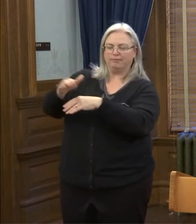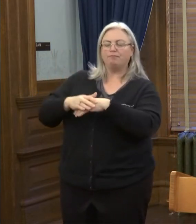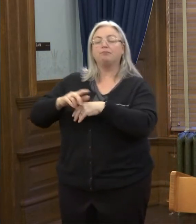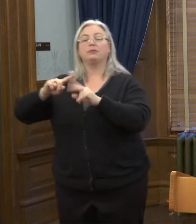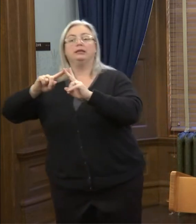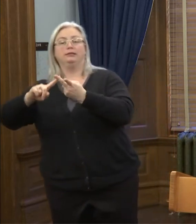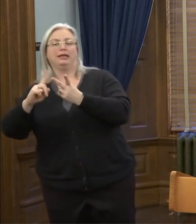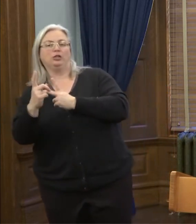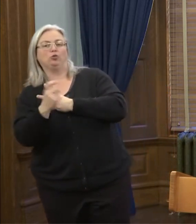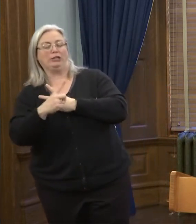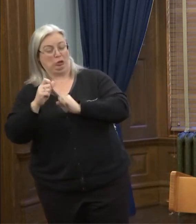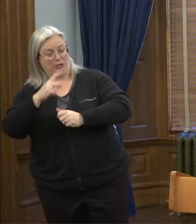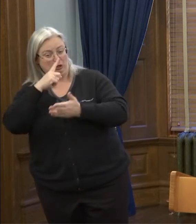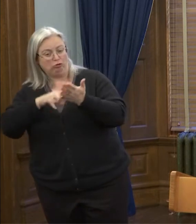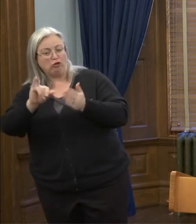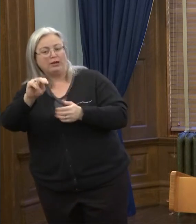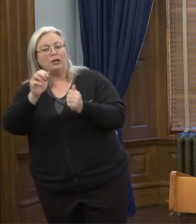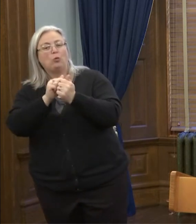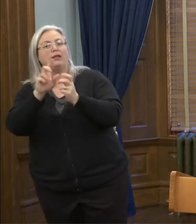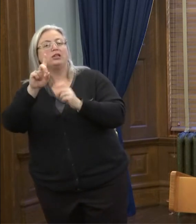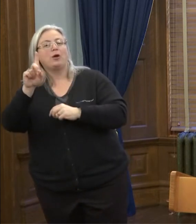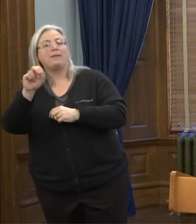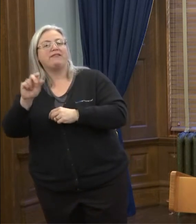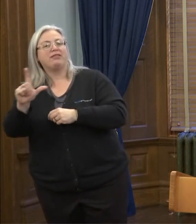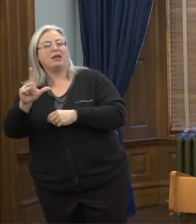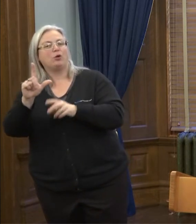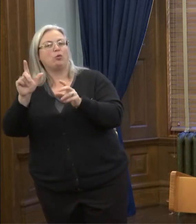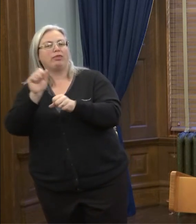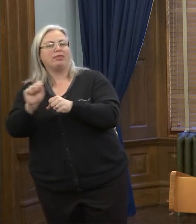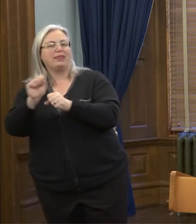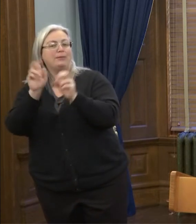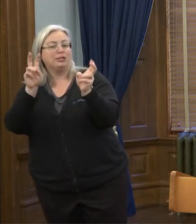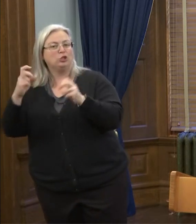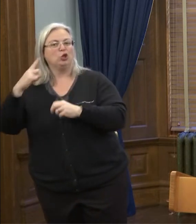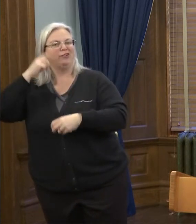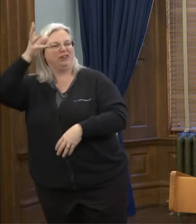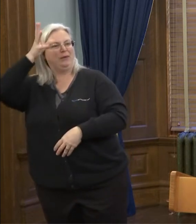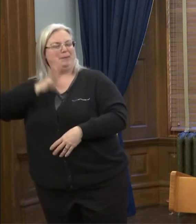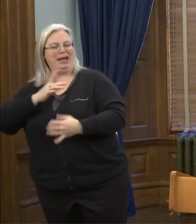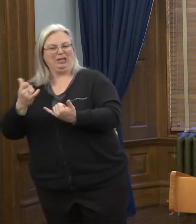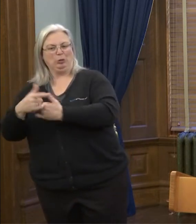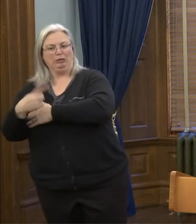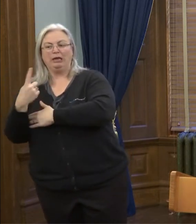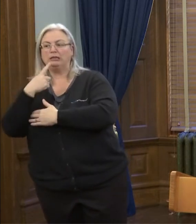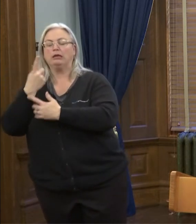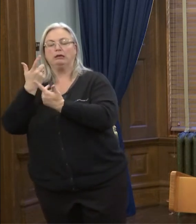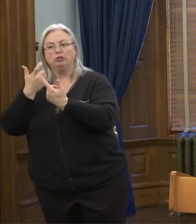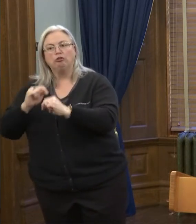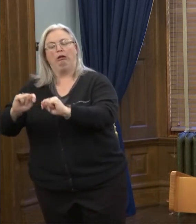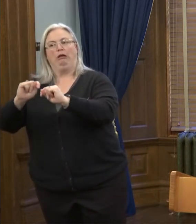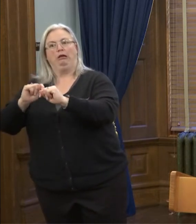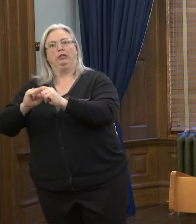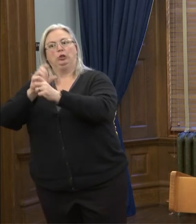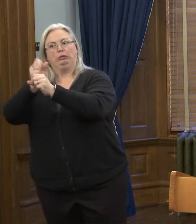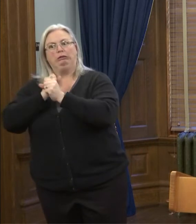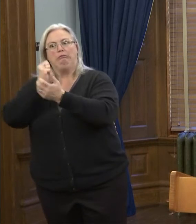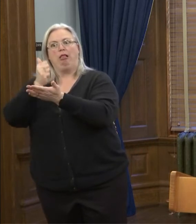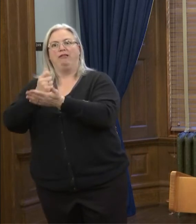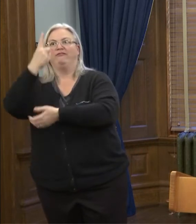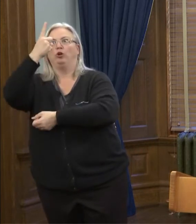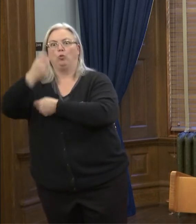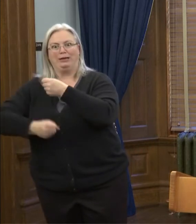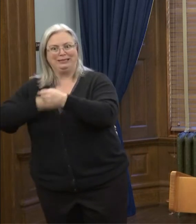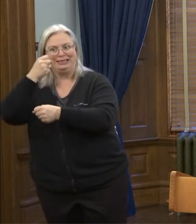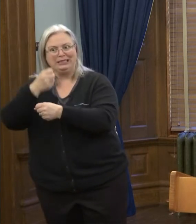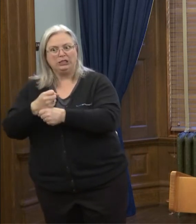is, were you able to check in with the Department of Labor on labor issues? We heard from a gentleman today who says he's been trying to get help for an entire year.